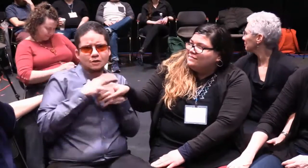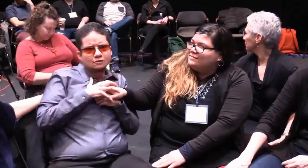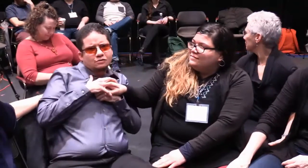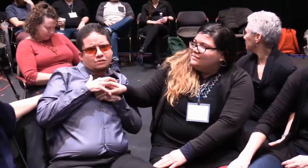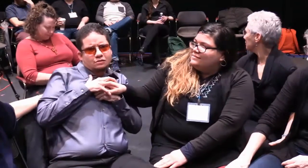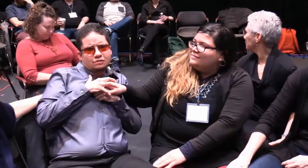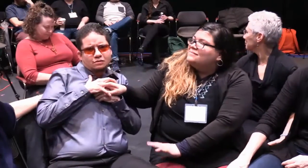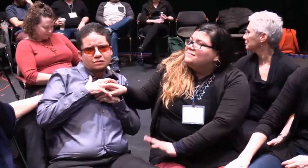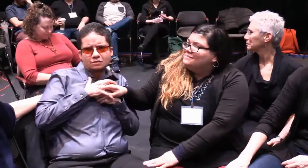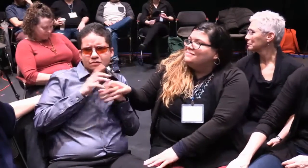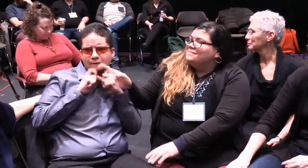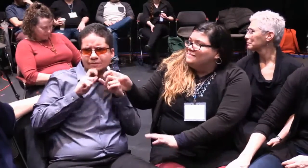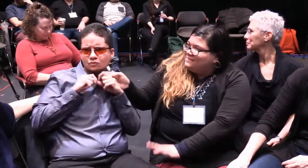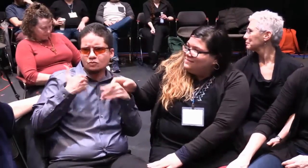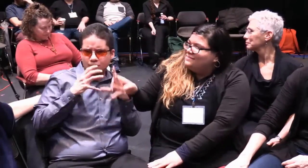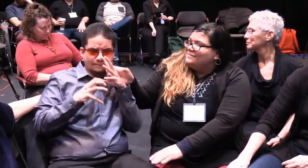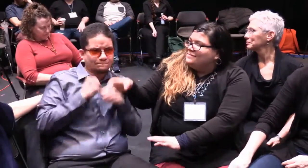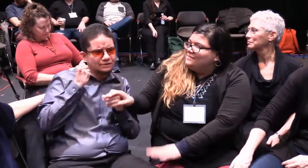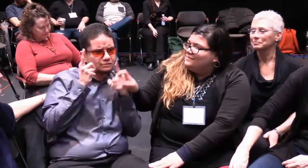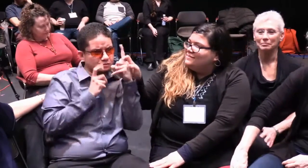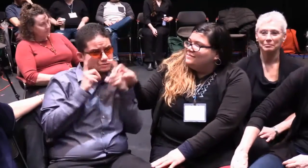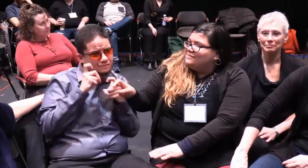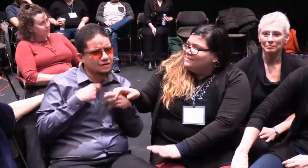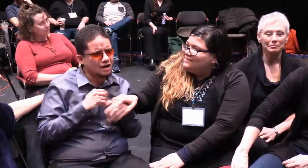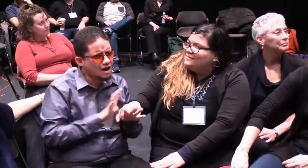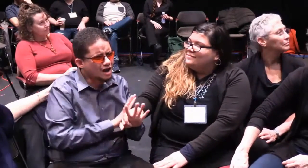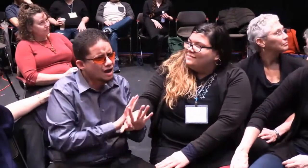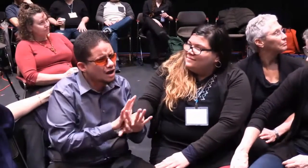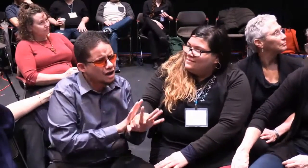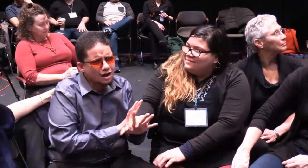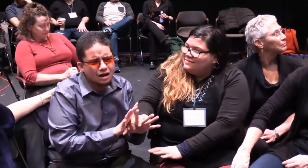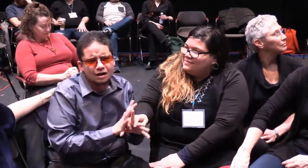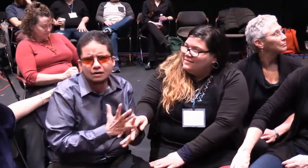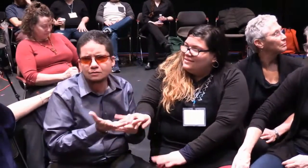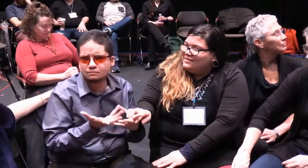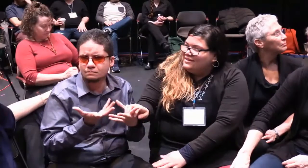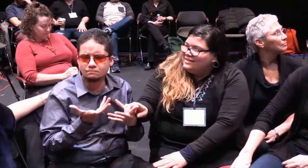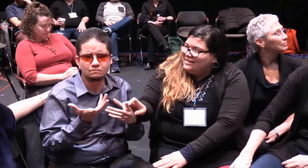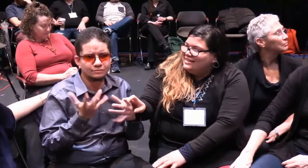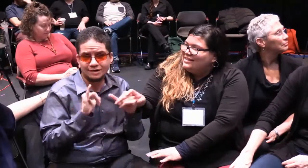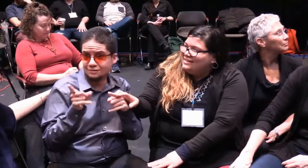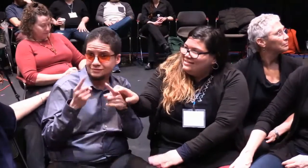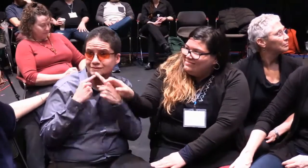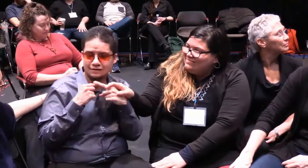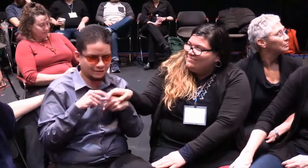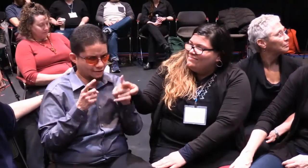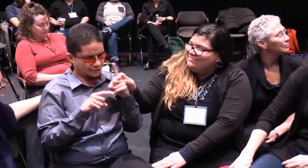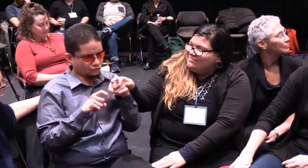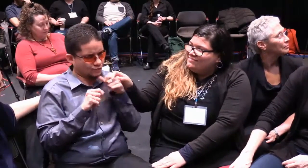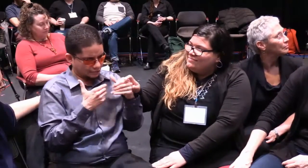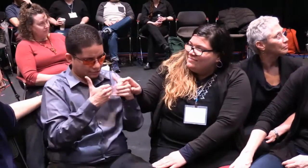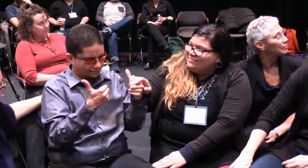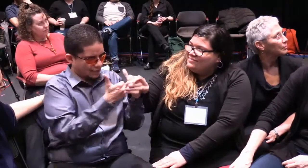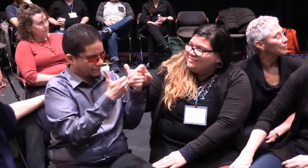you know, we wear our heart on our sleeve. And people think, whoa, are you angry at me? And can misread